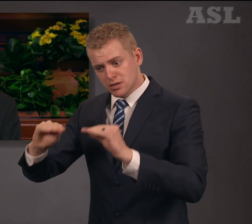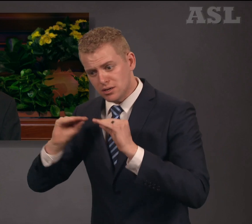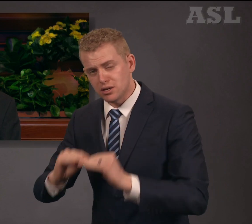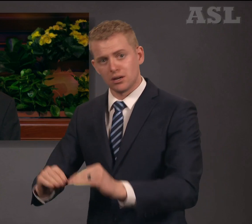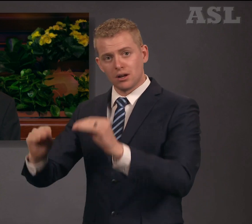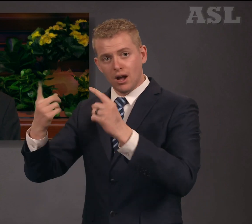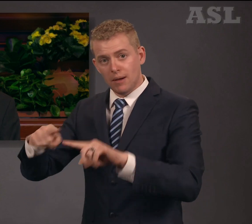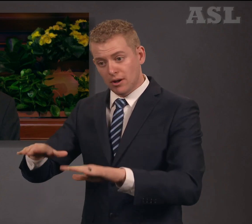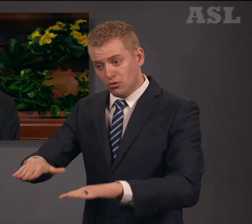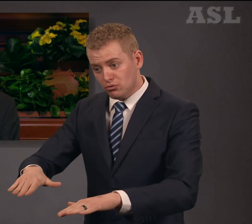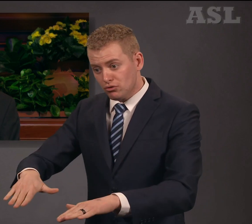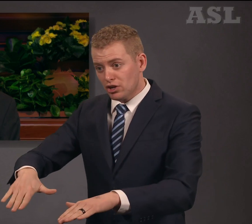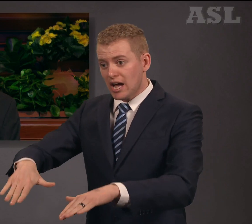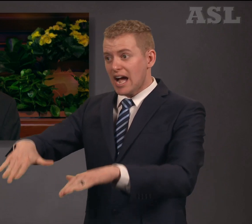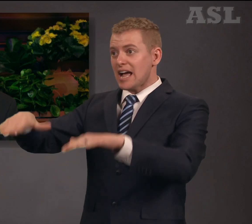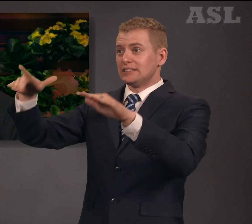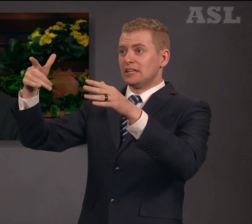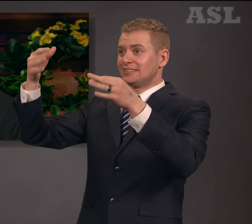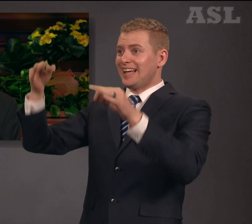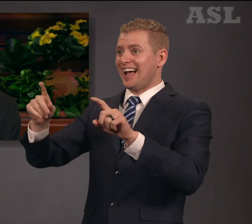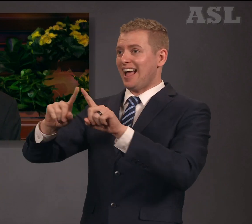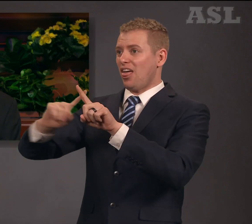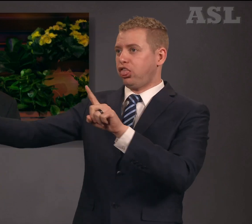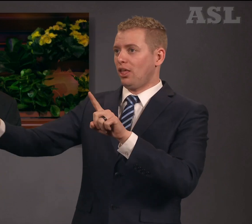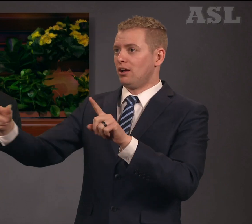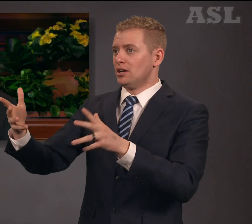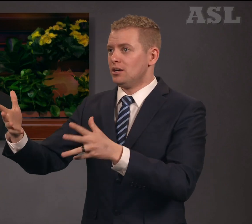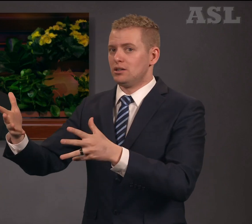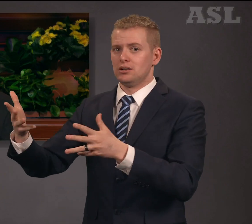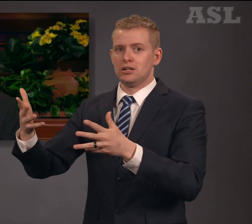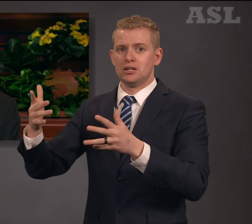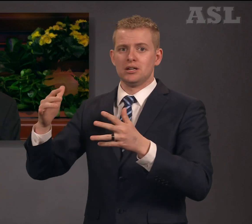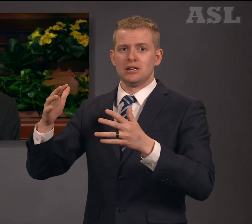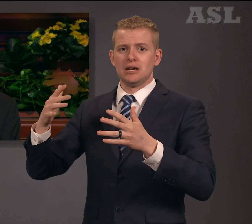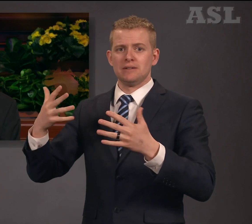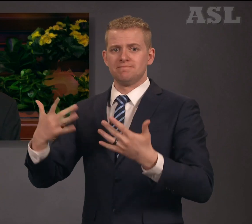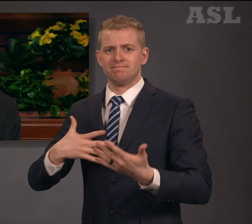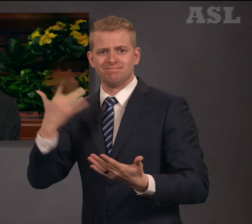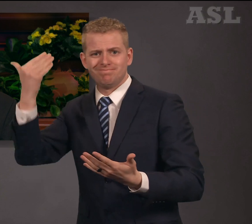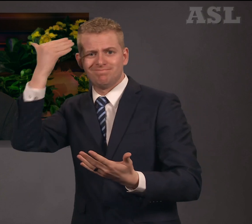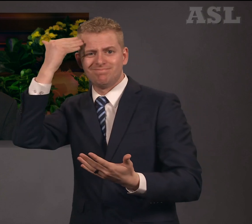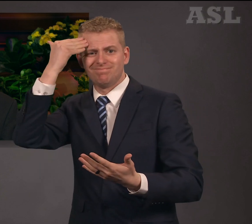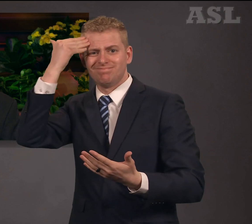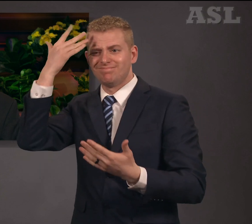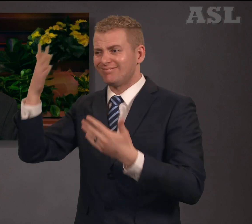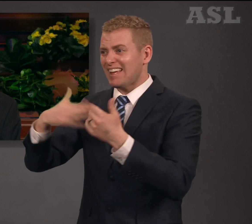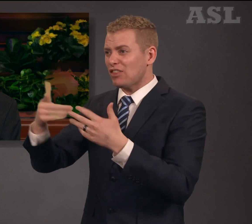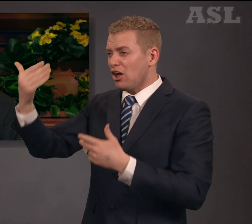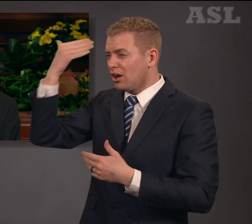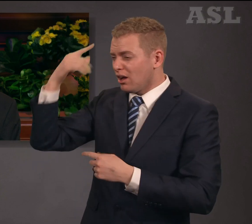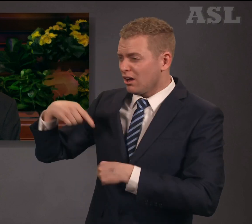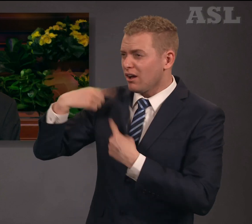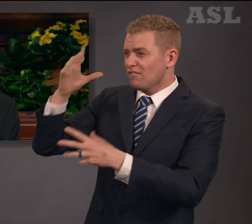And those children choose, after a lifetime of faith and peace,